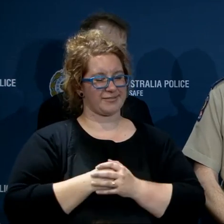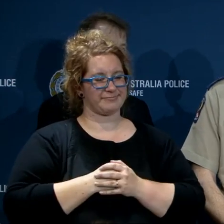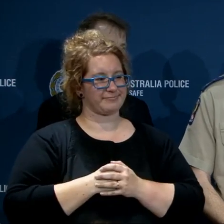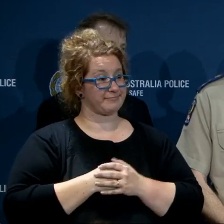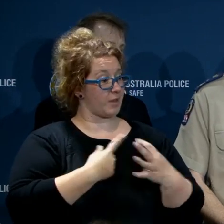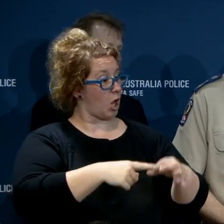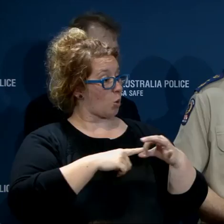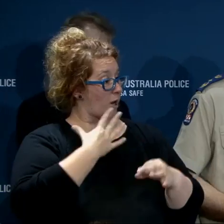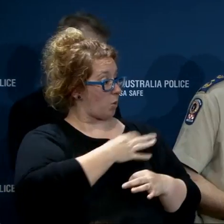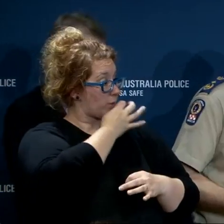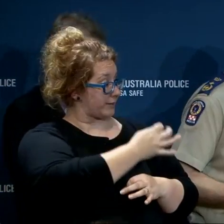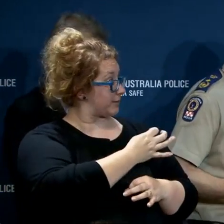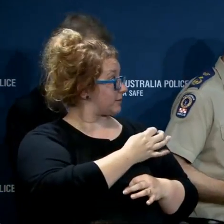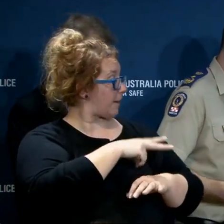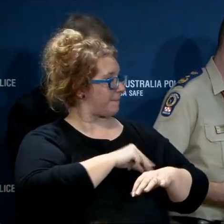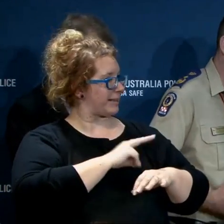Commissioner.